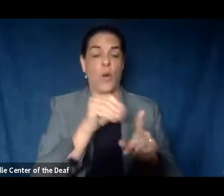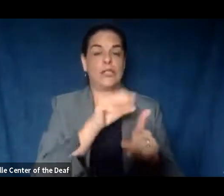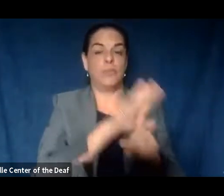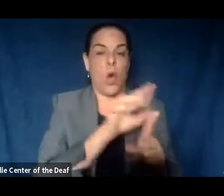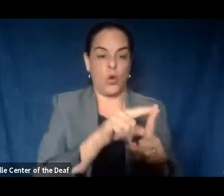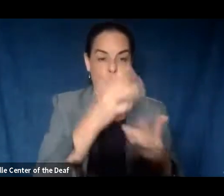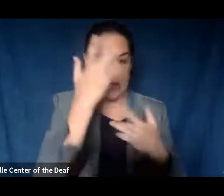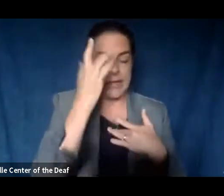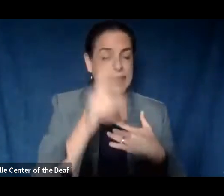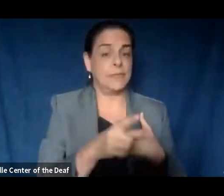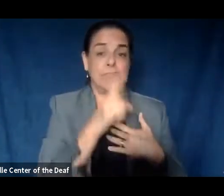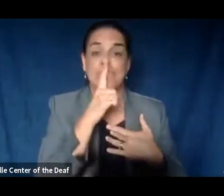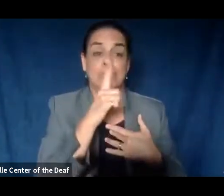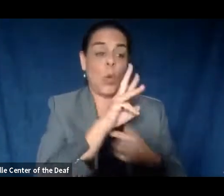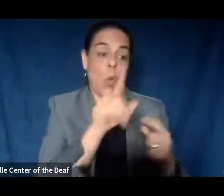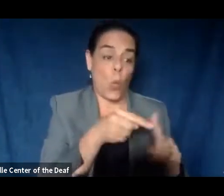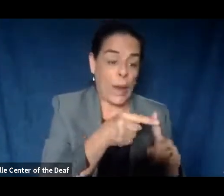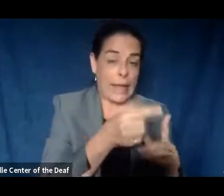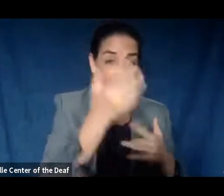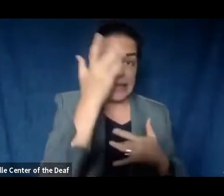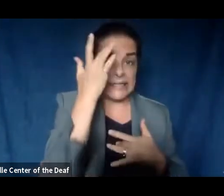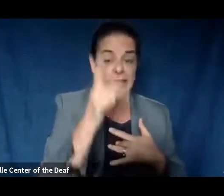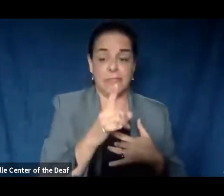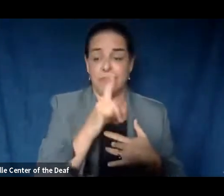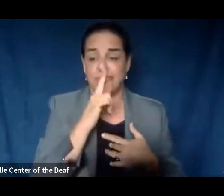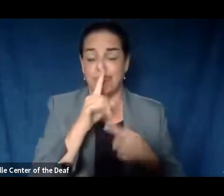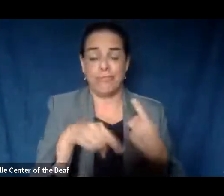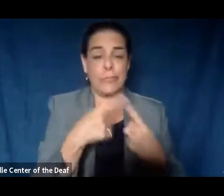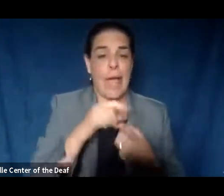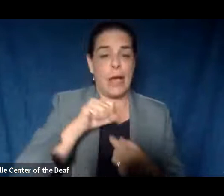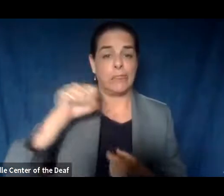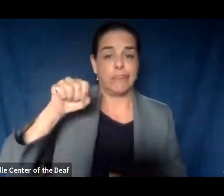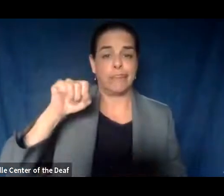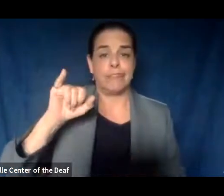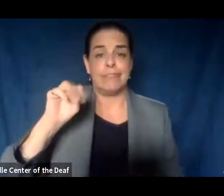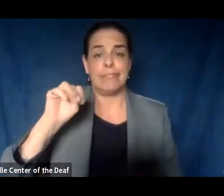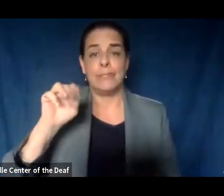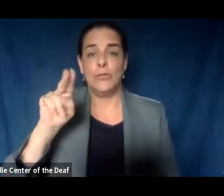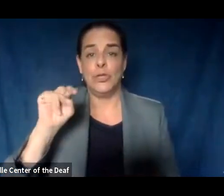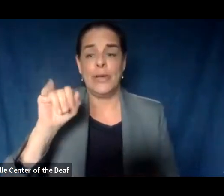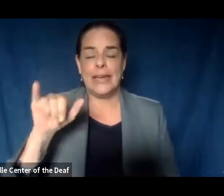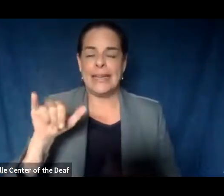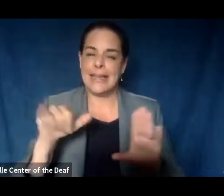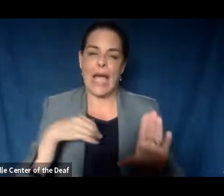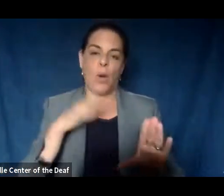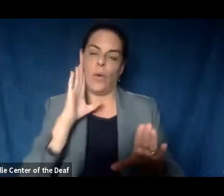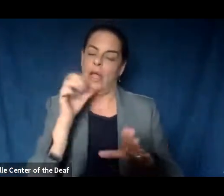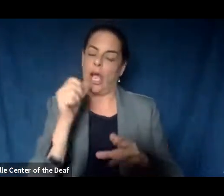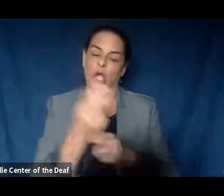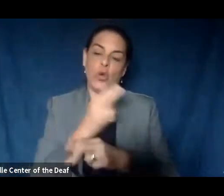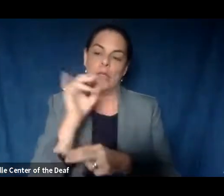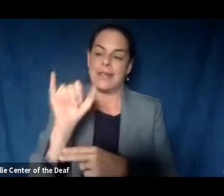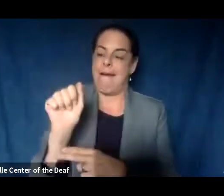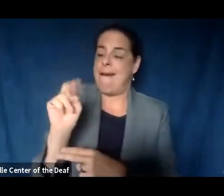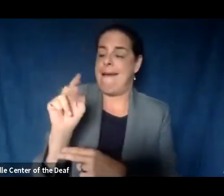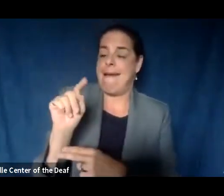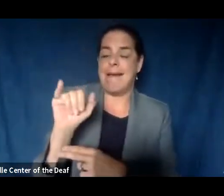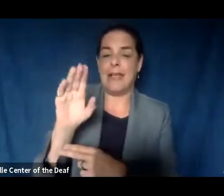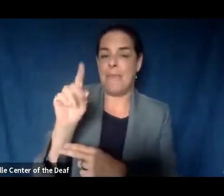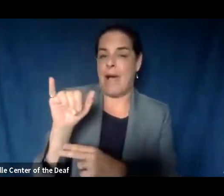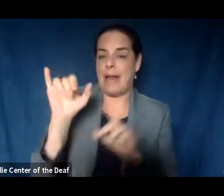when they were sick, doesn't say anything about immunity. So I would not use an antibody test to make any determination about